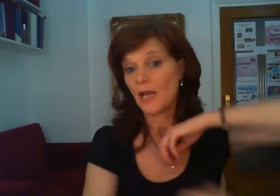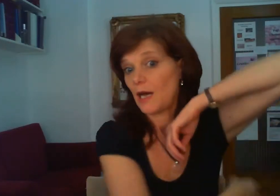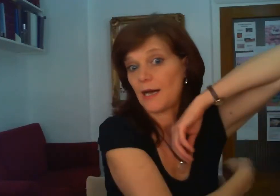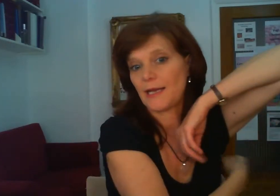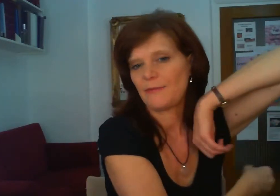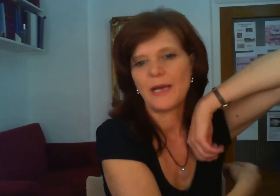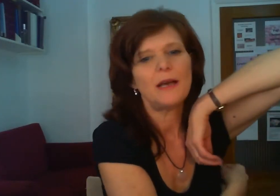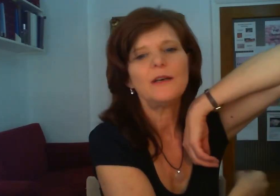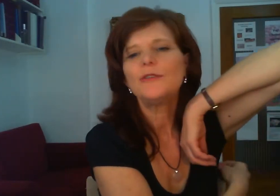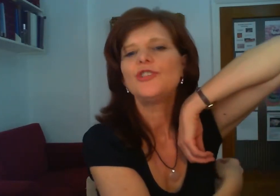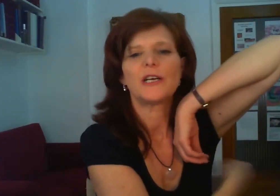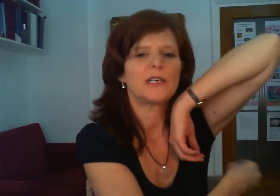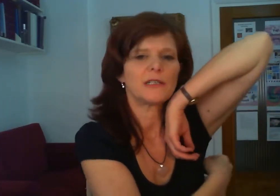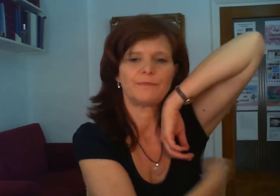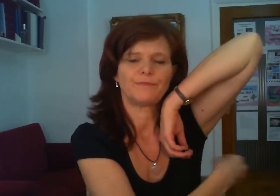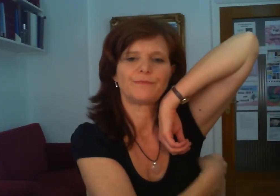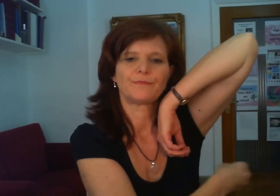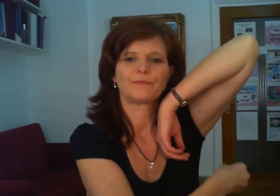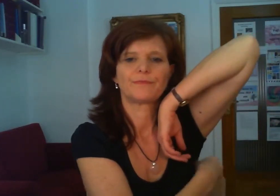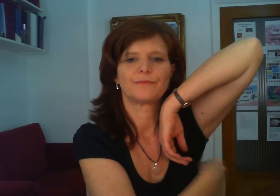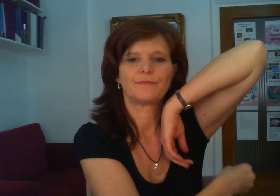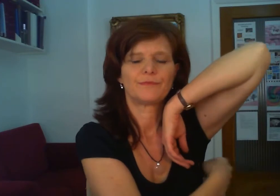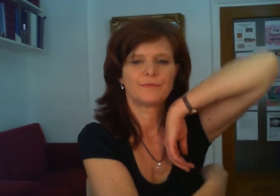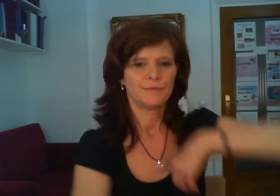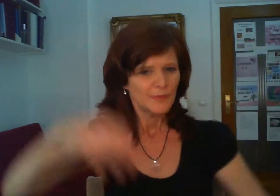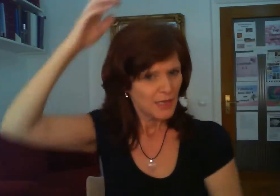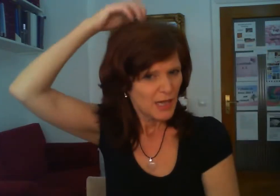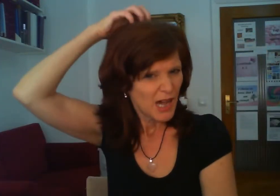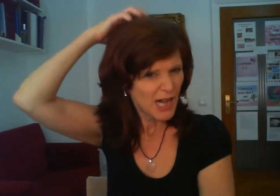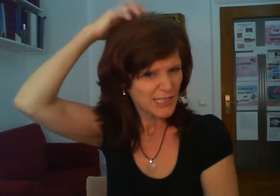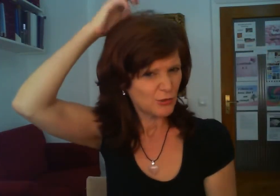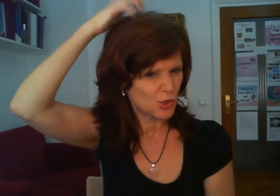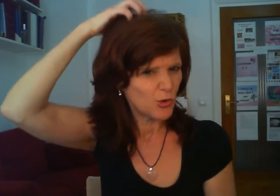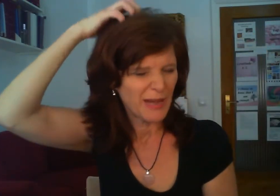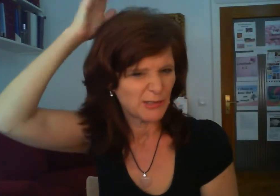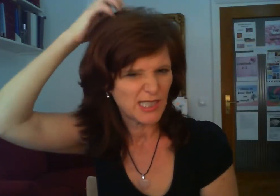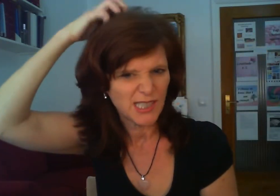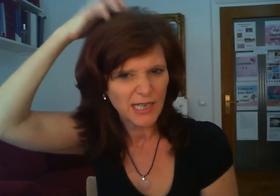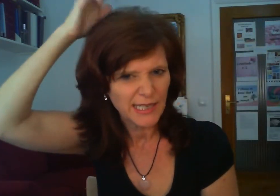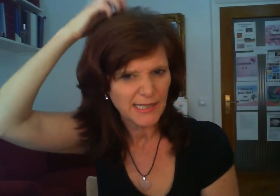i have my own jargon i don't talk about sizes